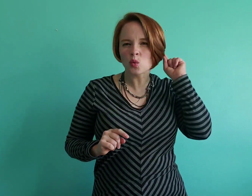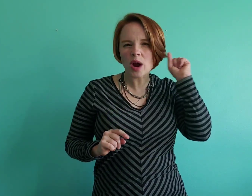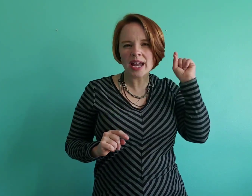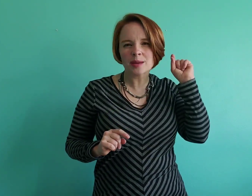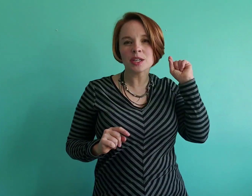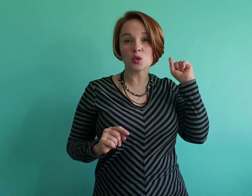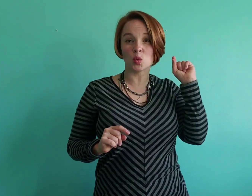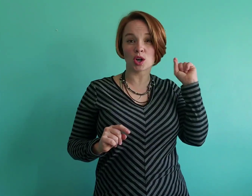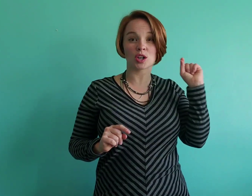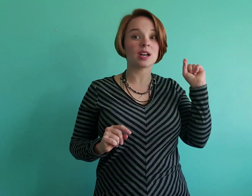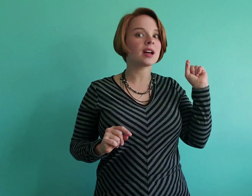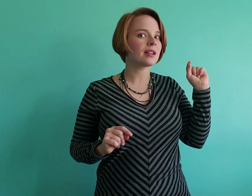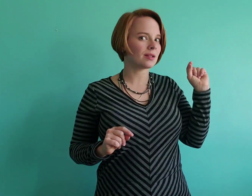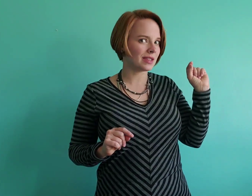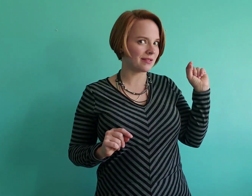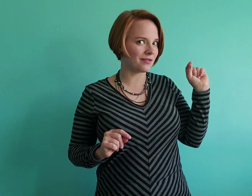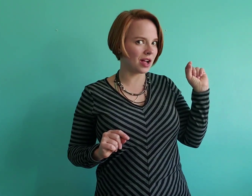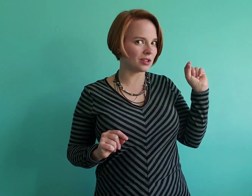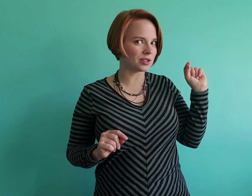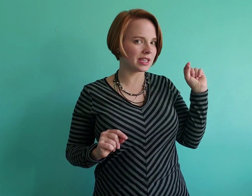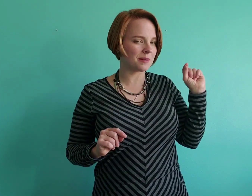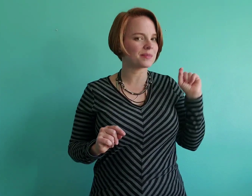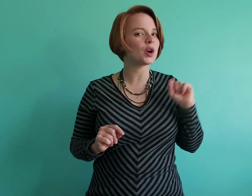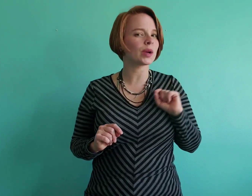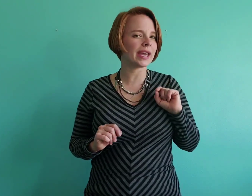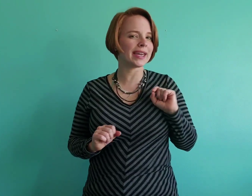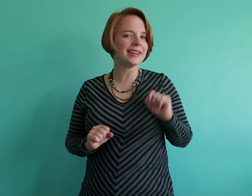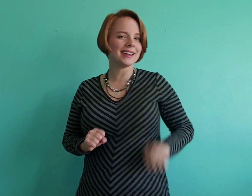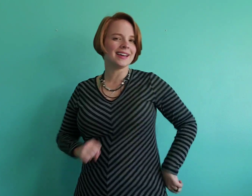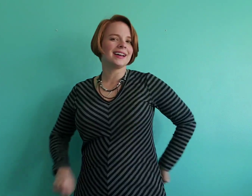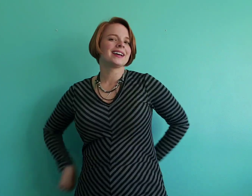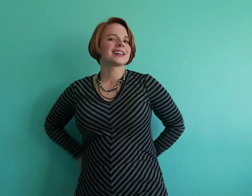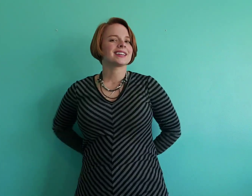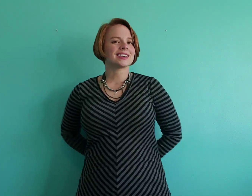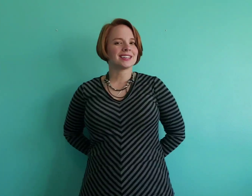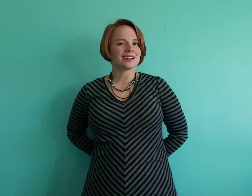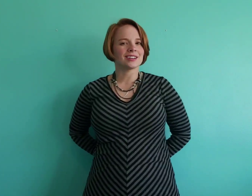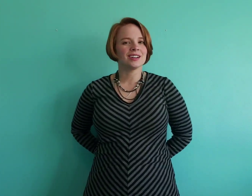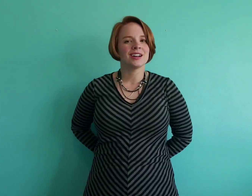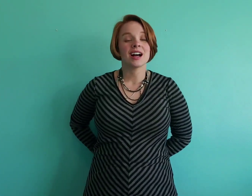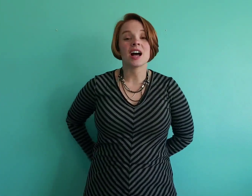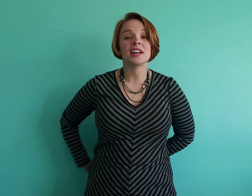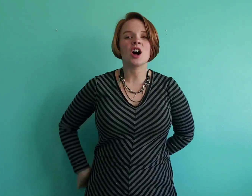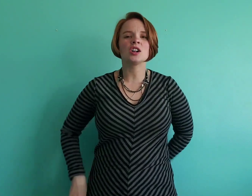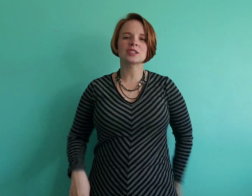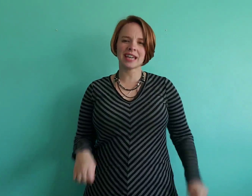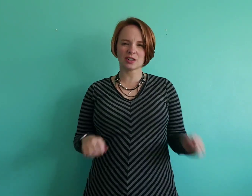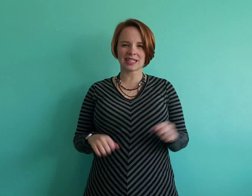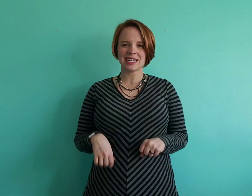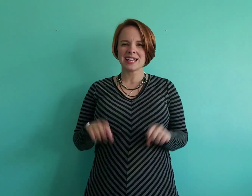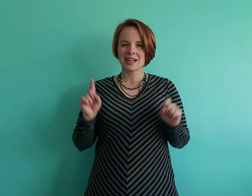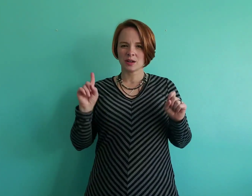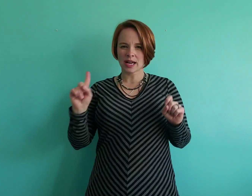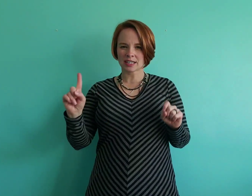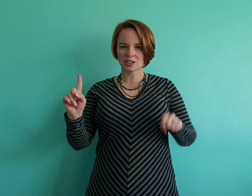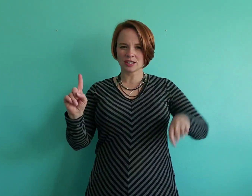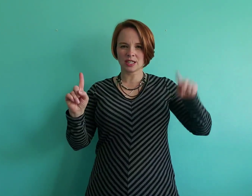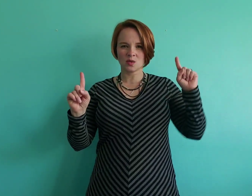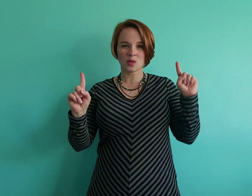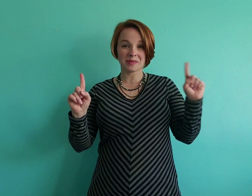rhyming word that follows them. Okay? Here, and I'll count it actually with